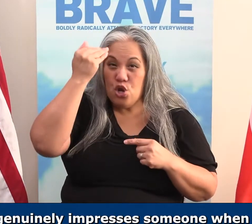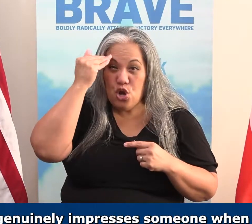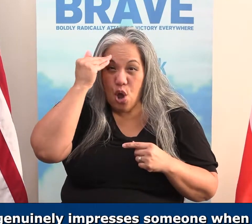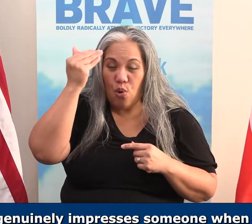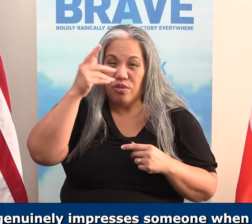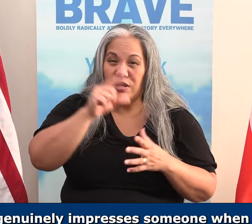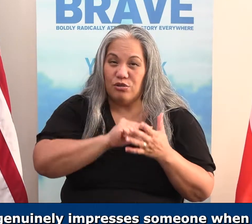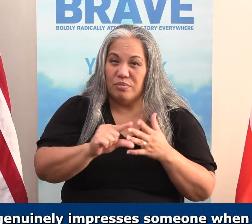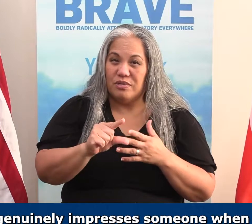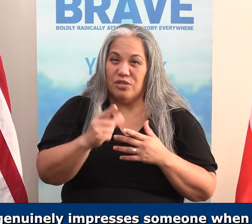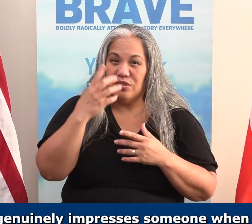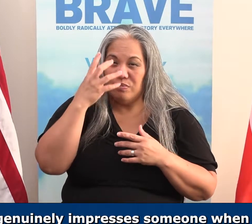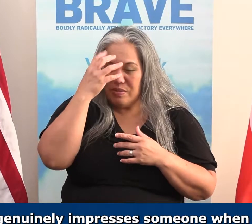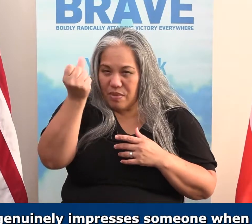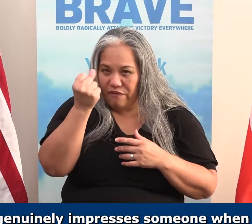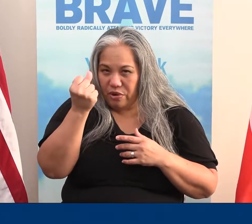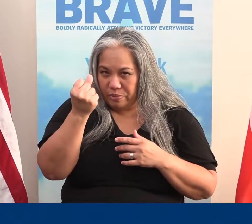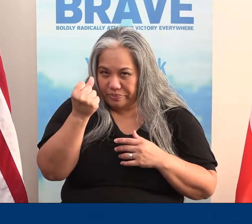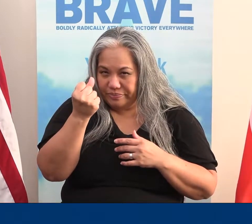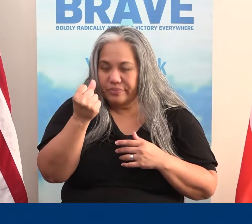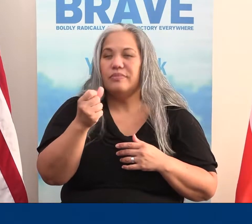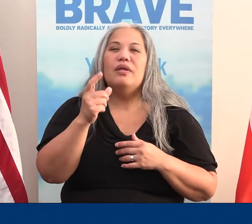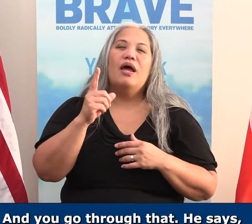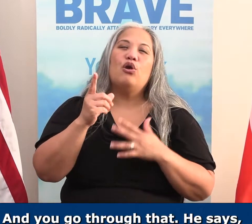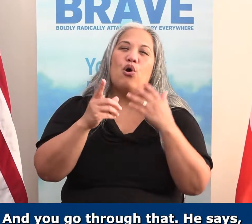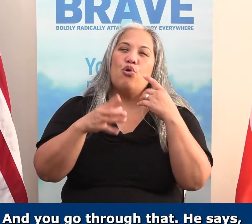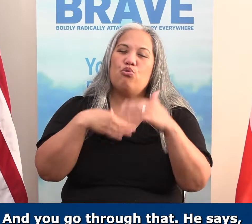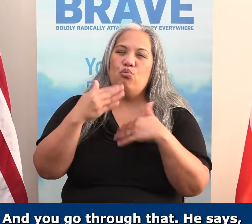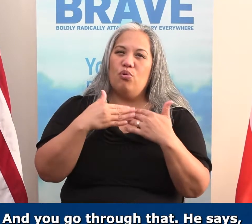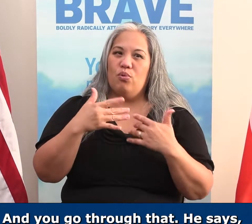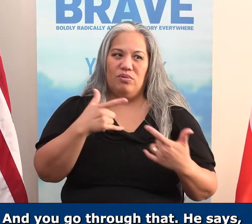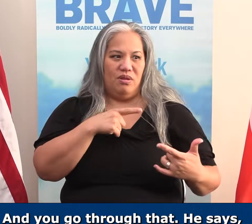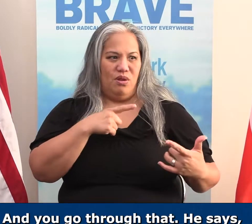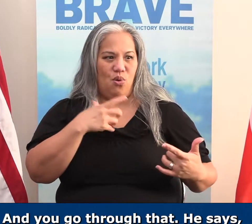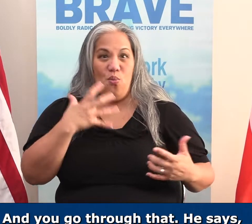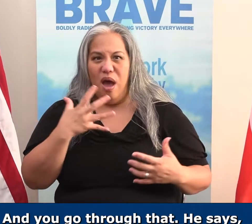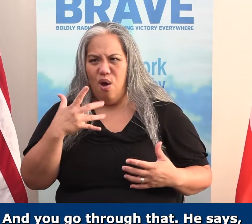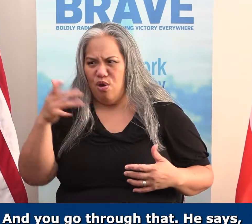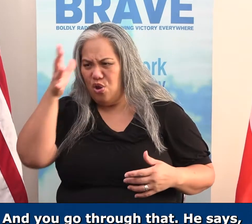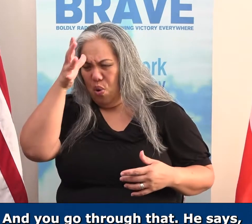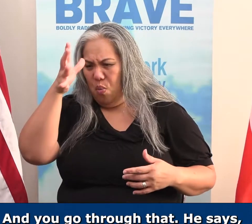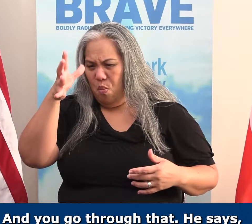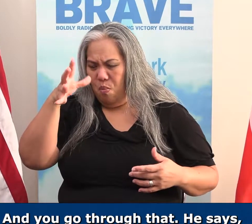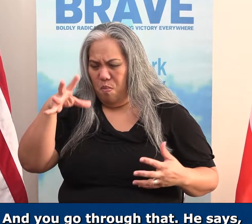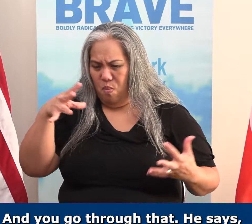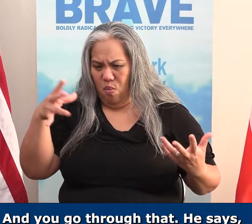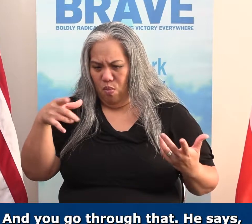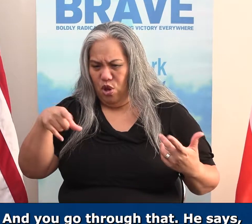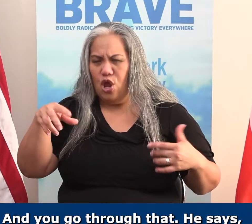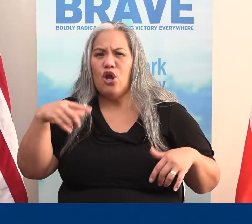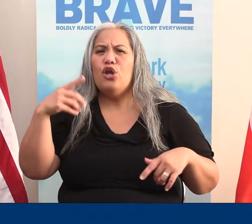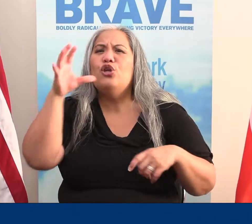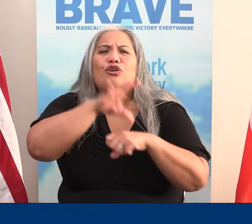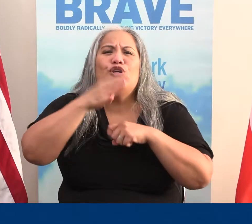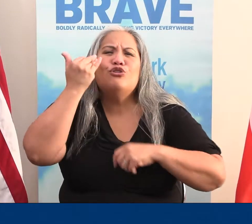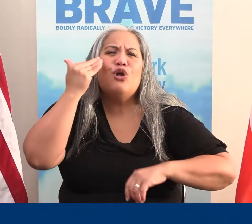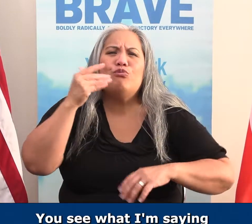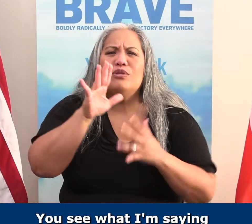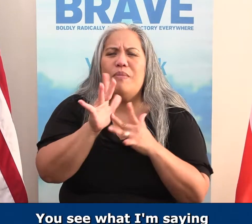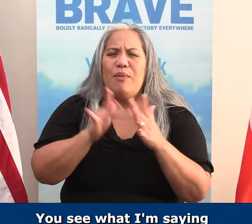you know the Scriptures by memory. And you go through that and say, wow, man, your church knows the Bible. You see what I'm